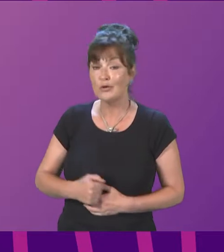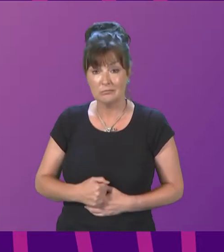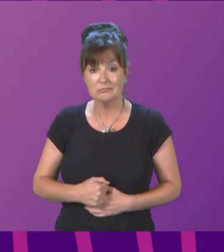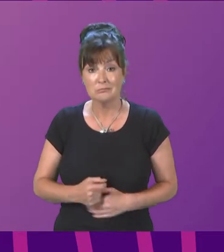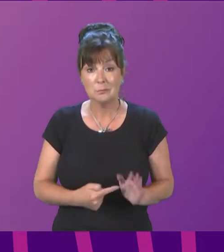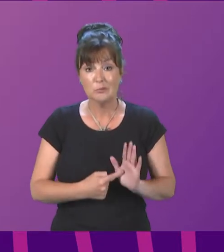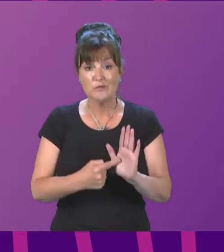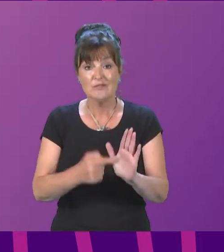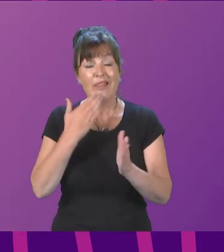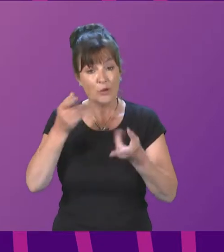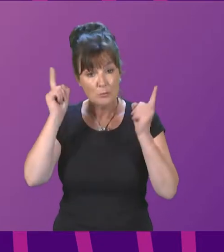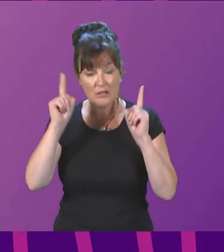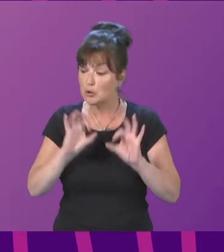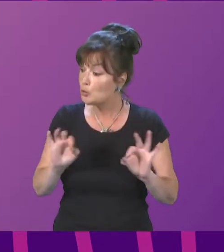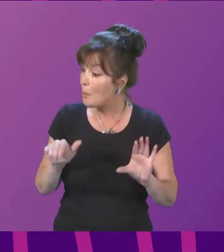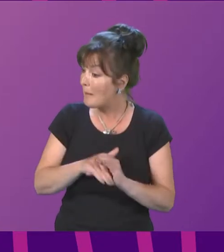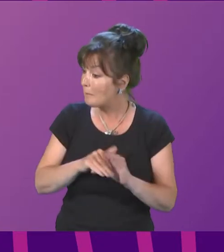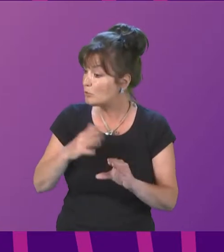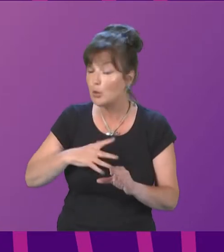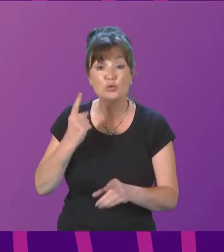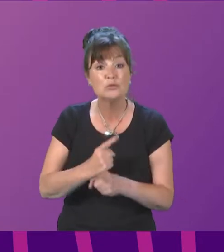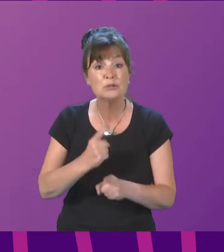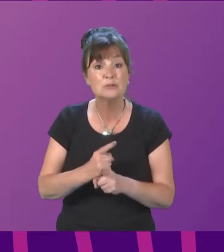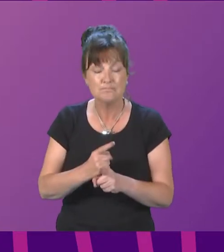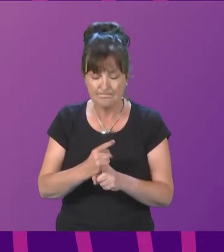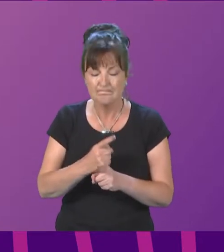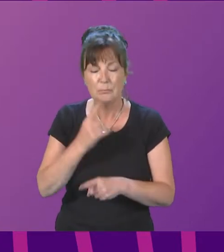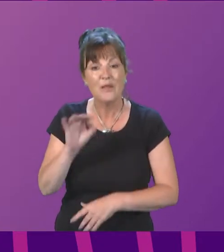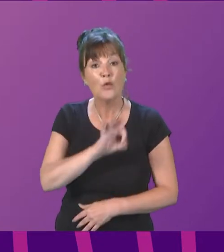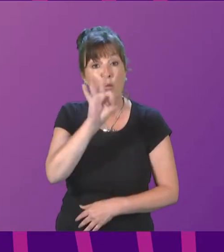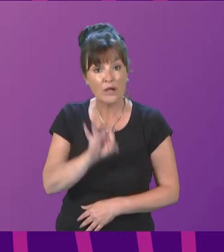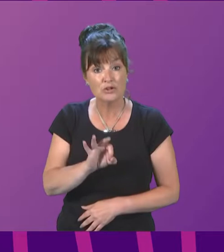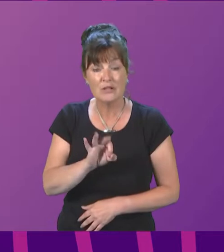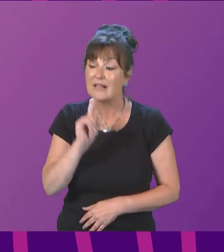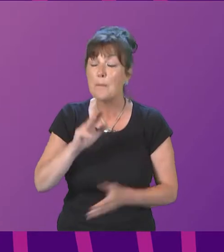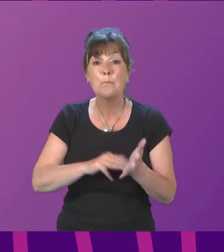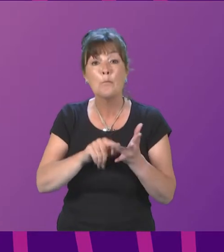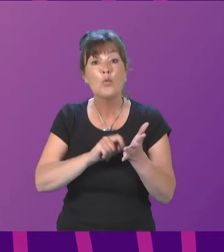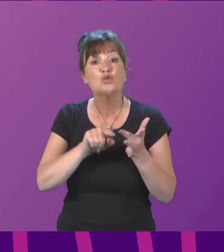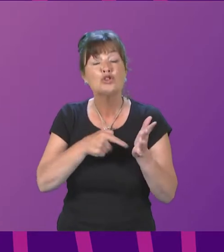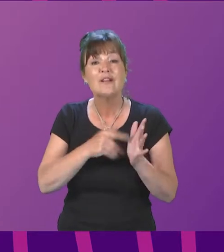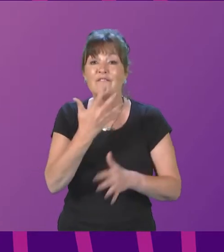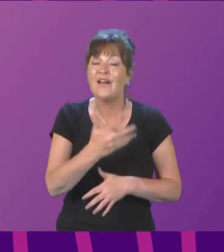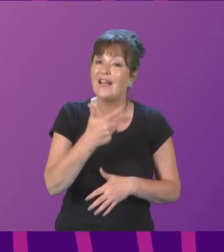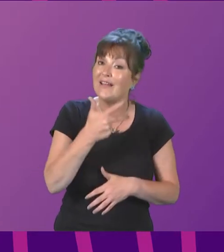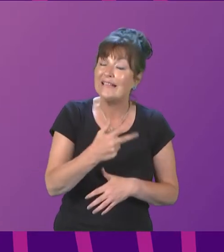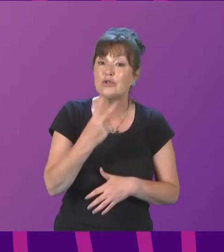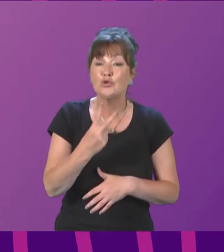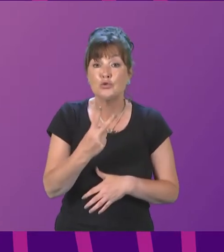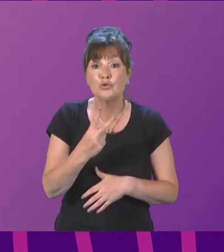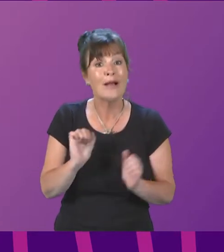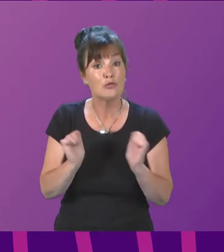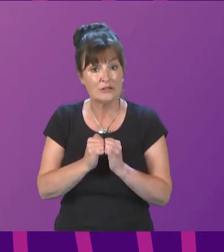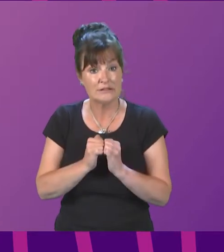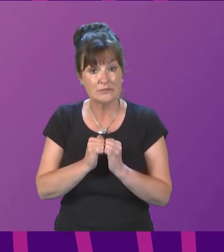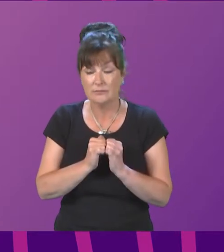Thank you, Minister. No member is asked to speak against the motion therefore. The question is that motion 5882 be agreed. Are we